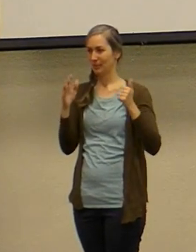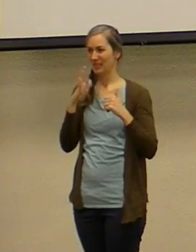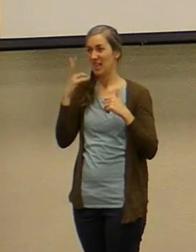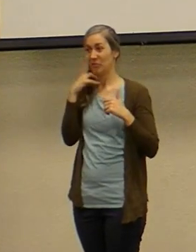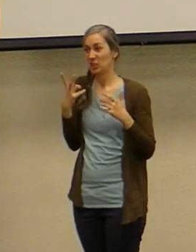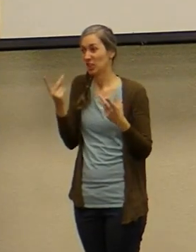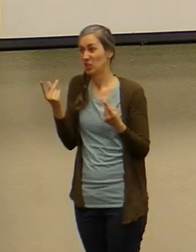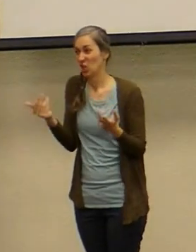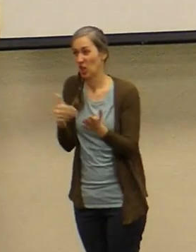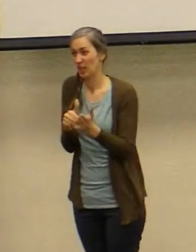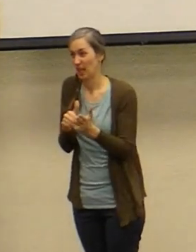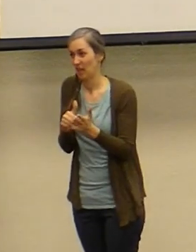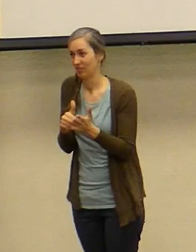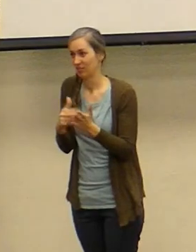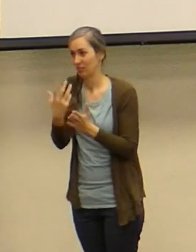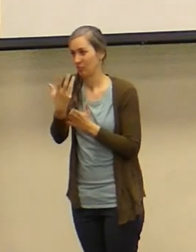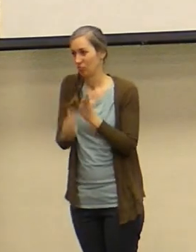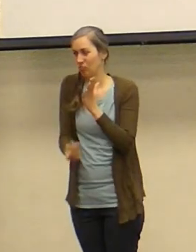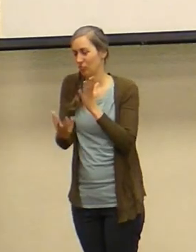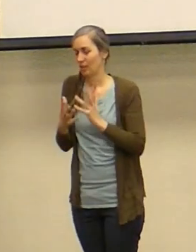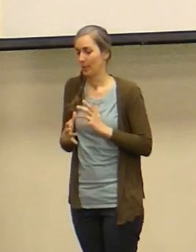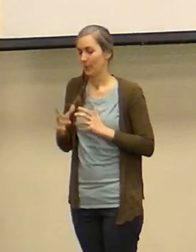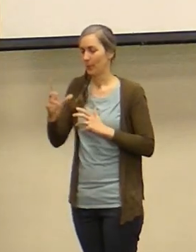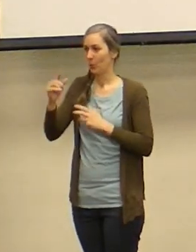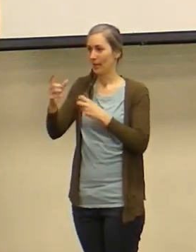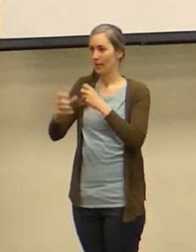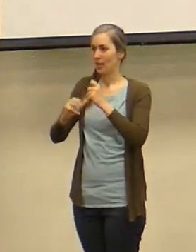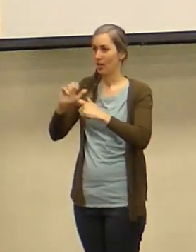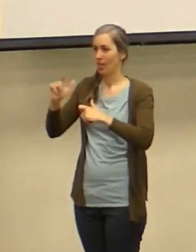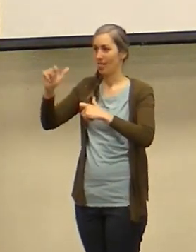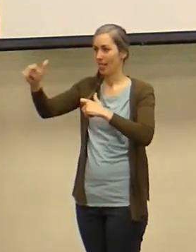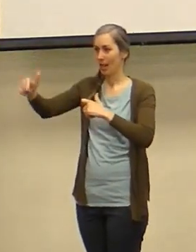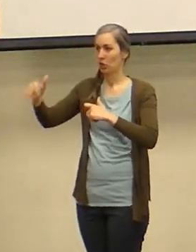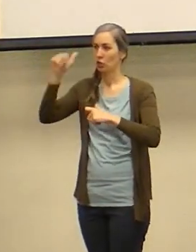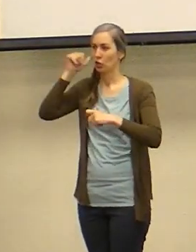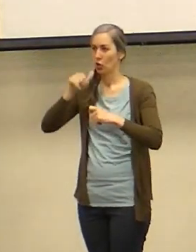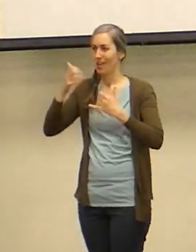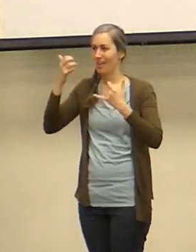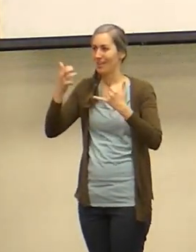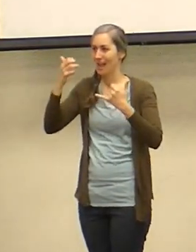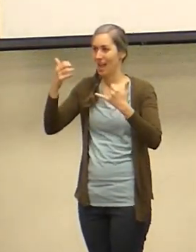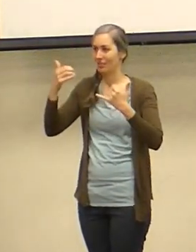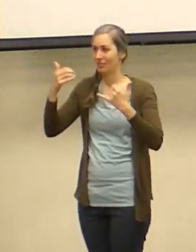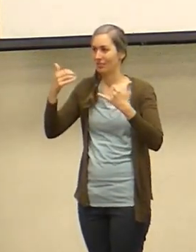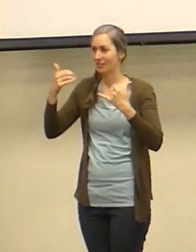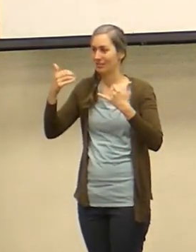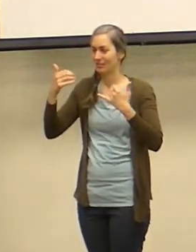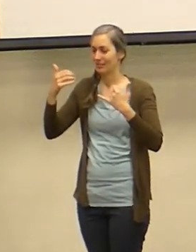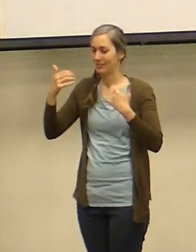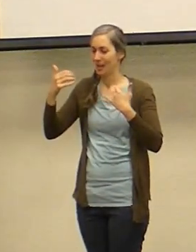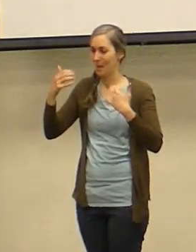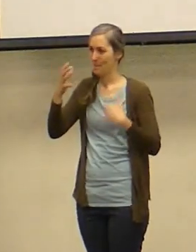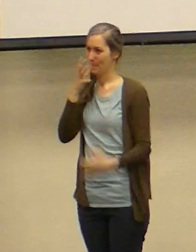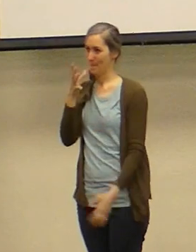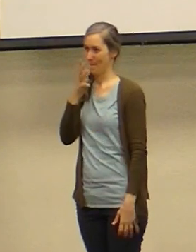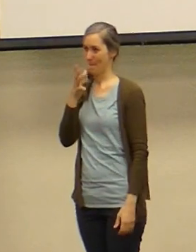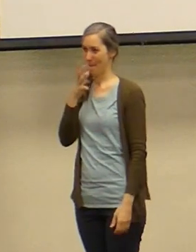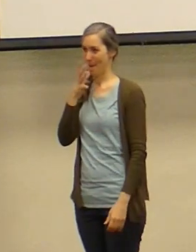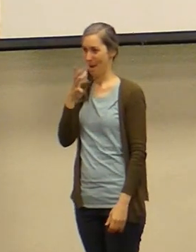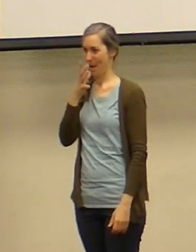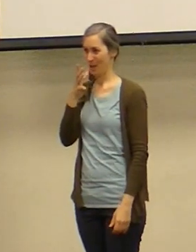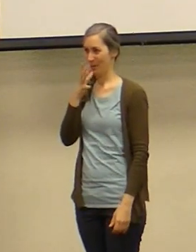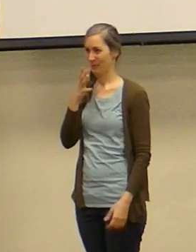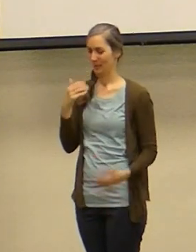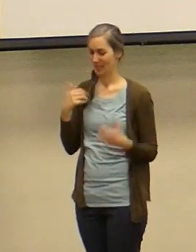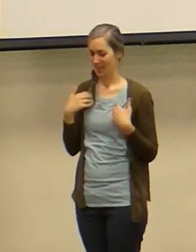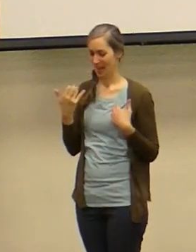the video fast forwards about 20 years and the girl is now a mom she has the bow and she walks into her